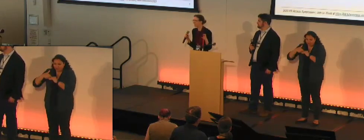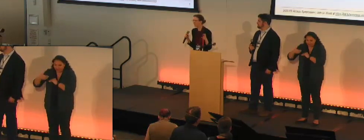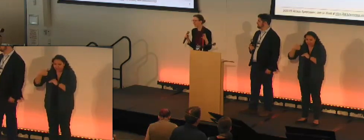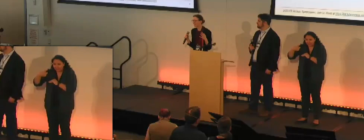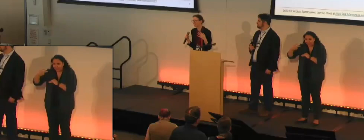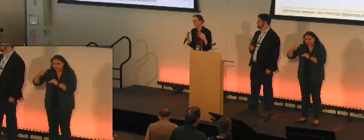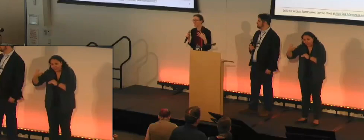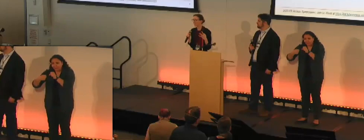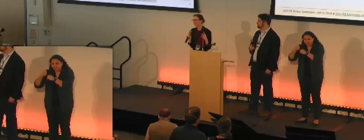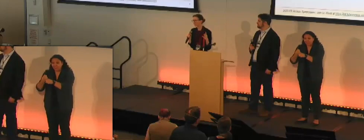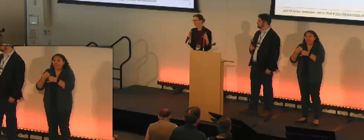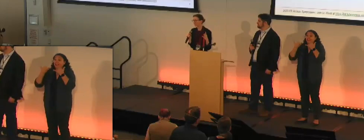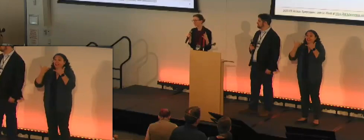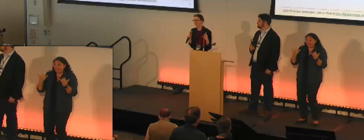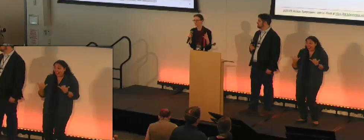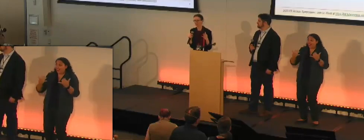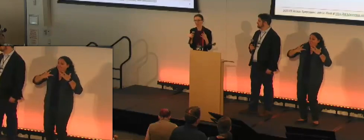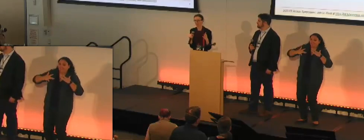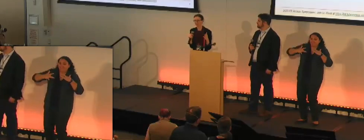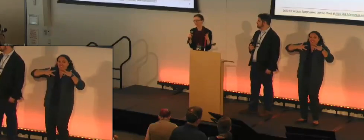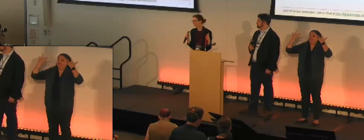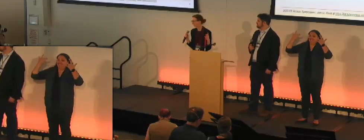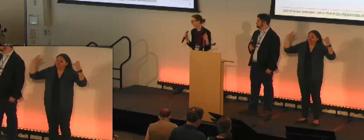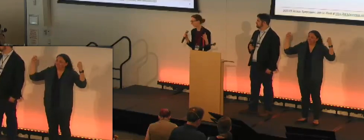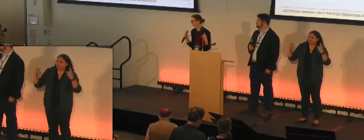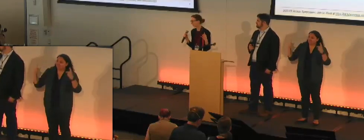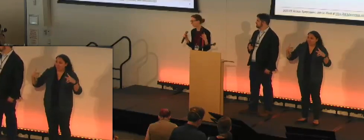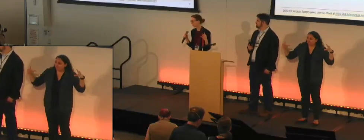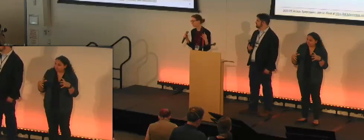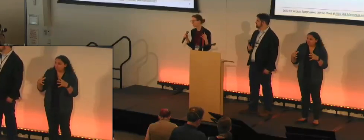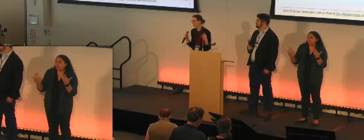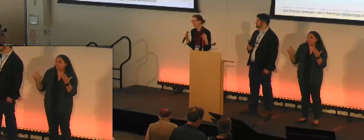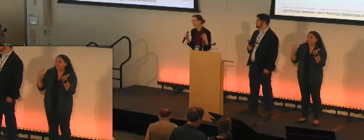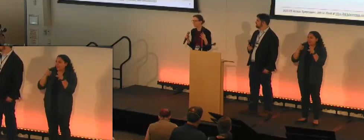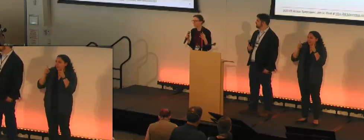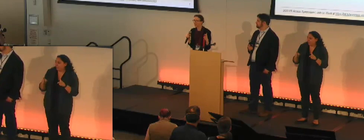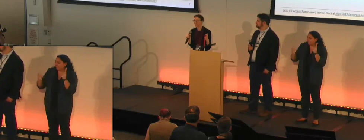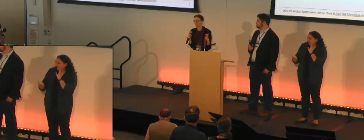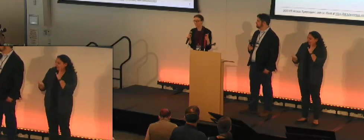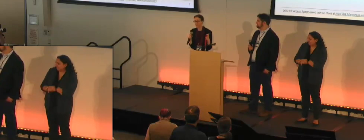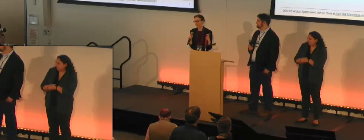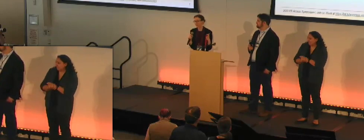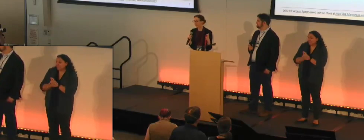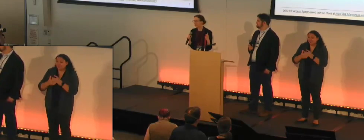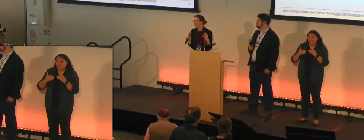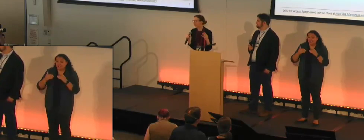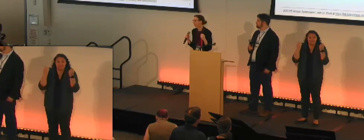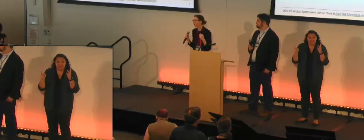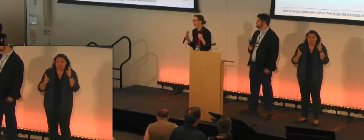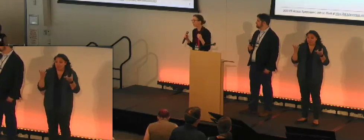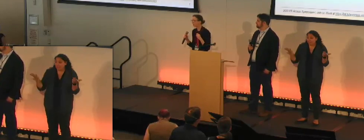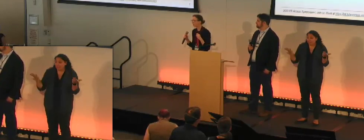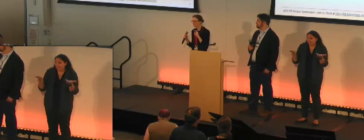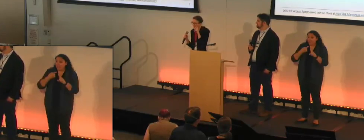And now it's really wonderful to have everybody in the community back in person. So we have a variety of people here today from